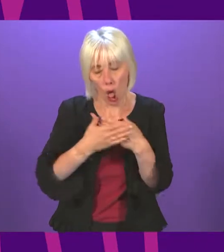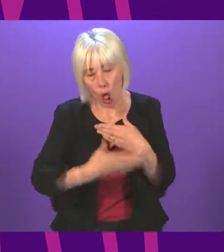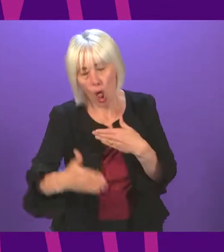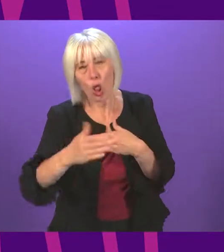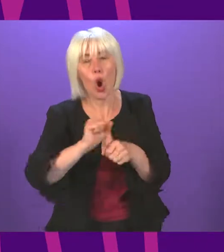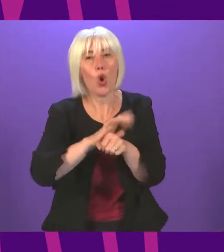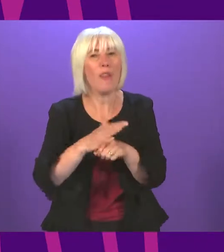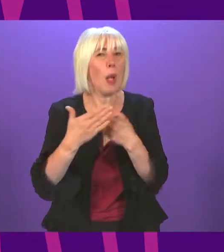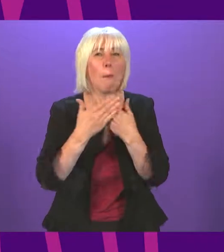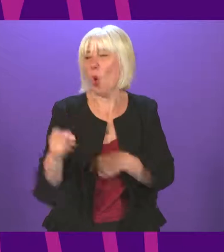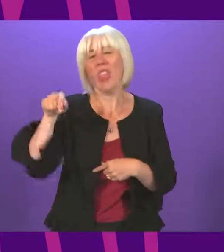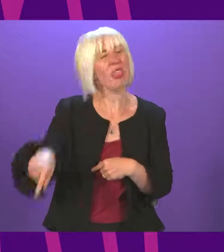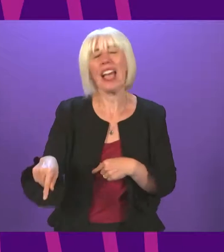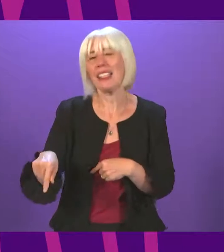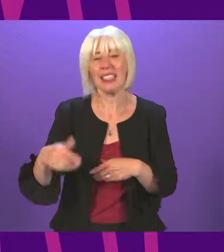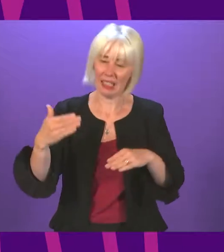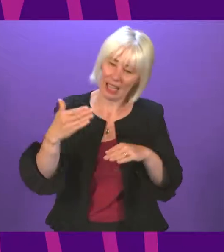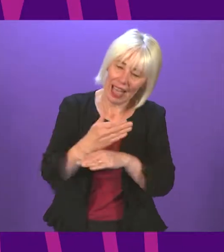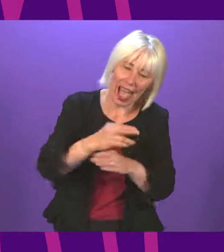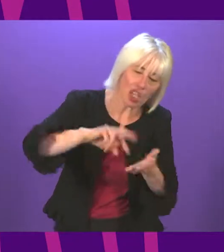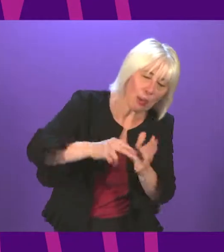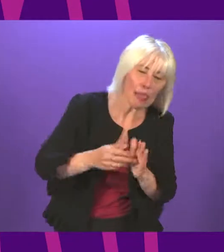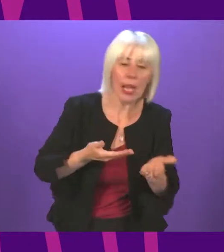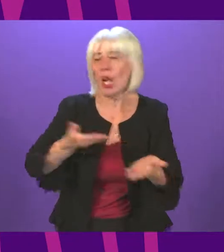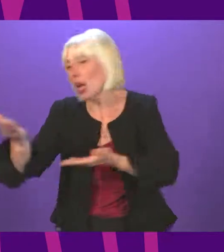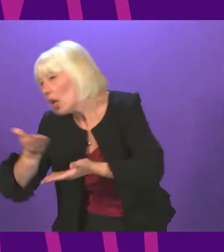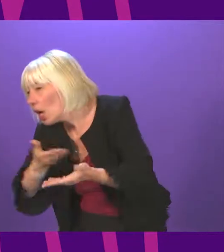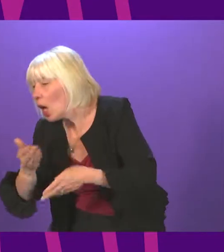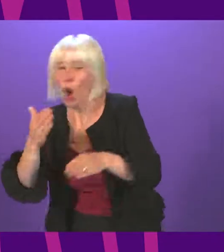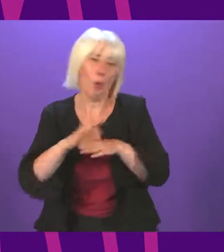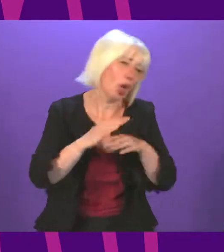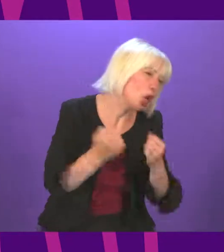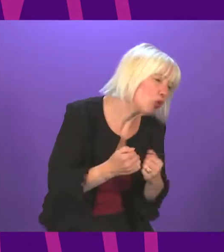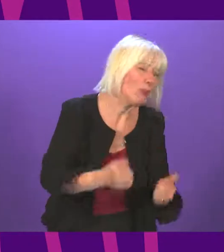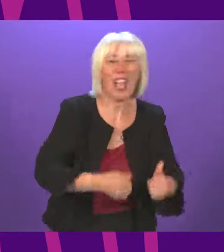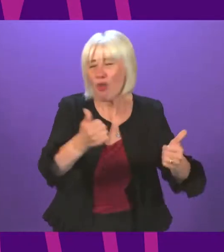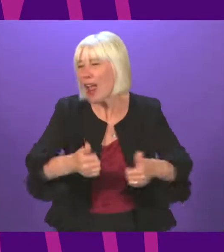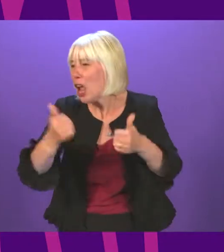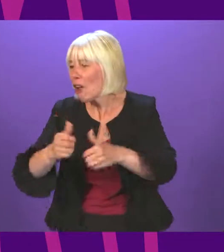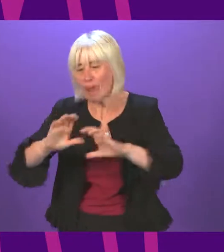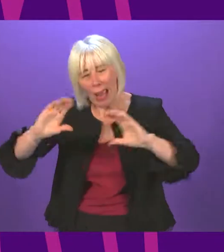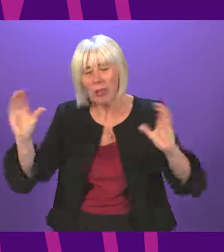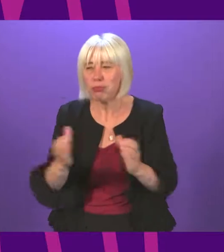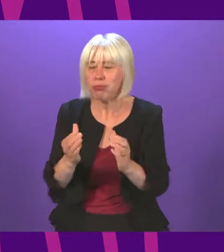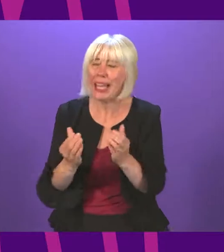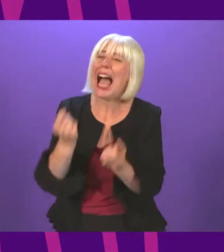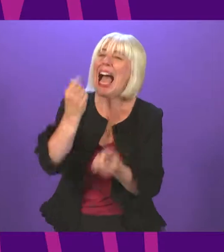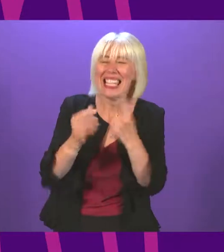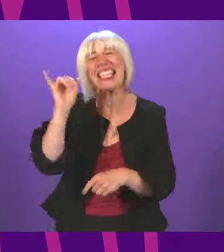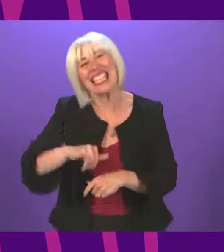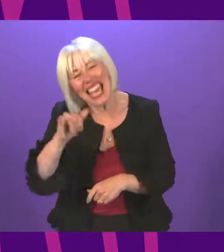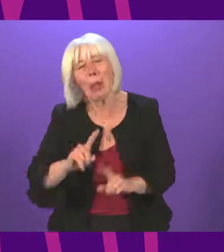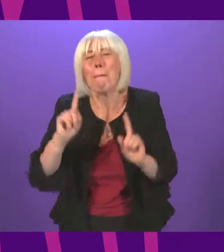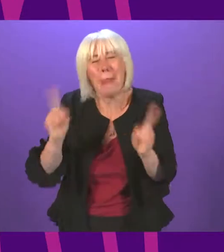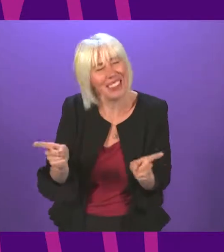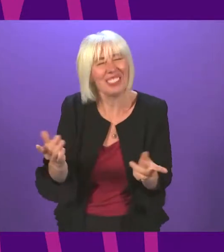And also the thing about action plans and consultations and working groups. Okay. Fantastic. Brings people together, gets ideas. But to